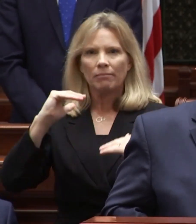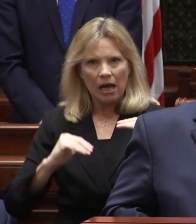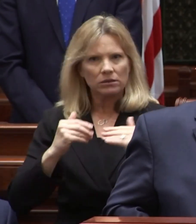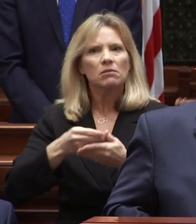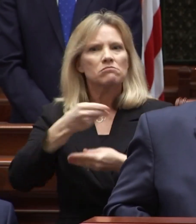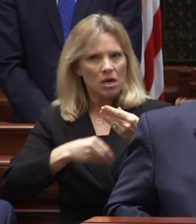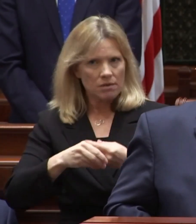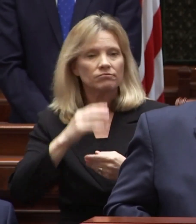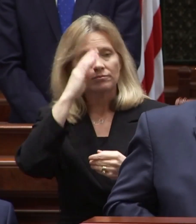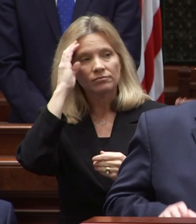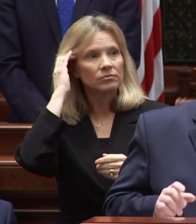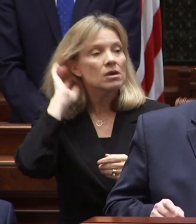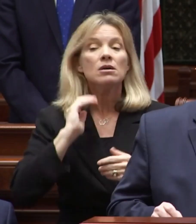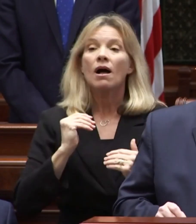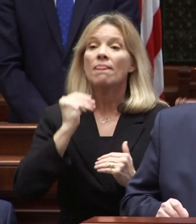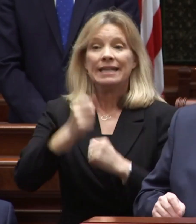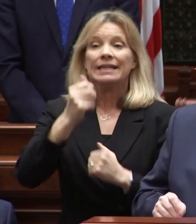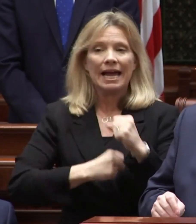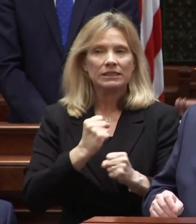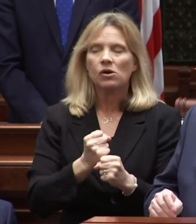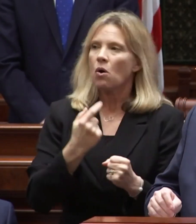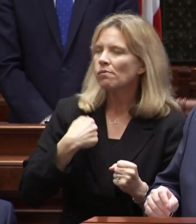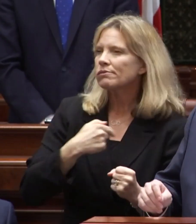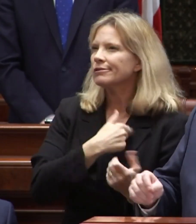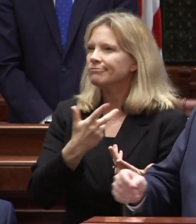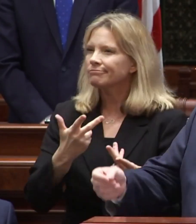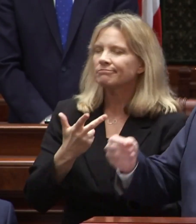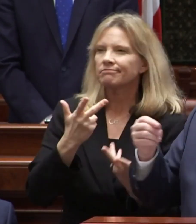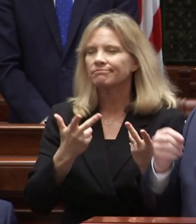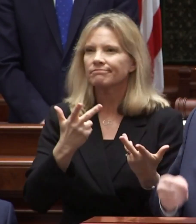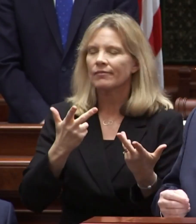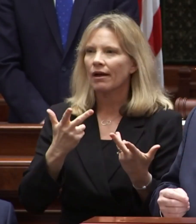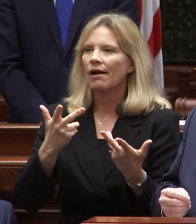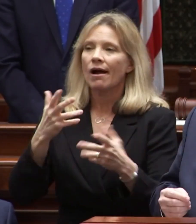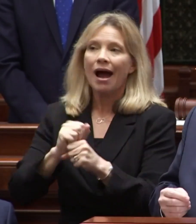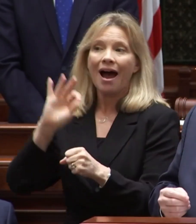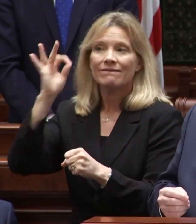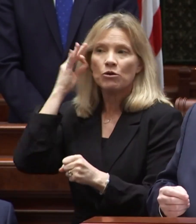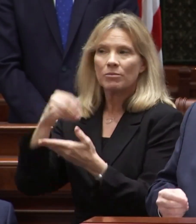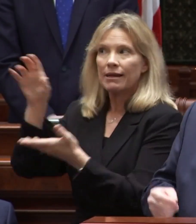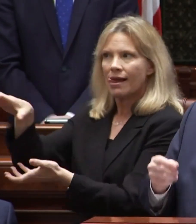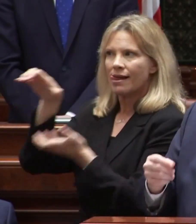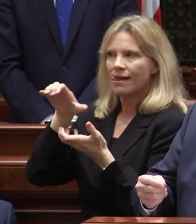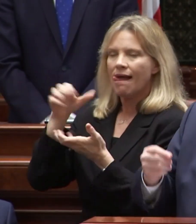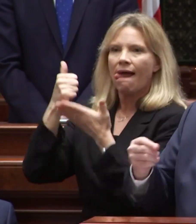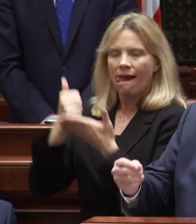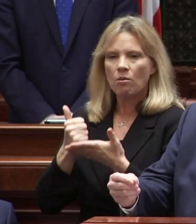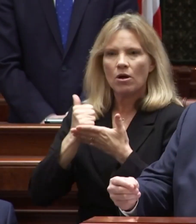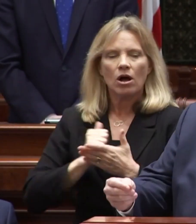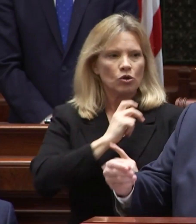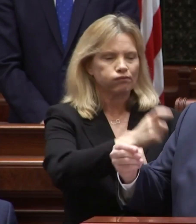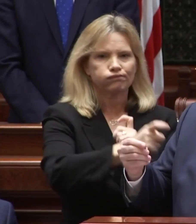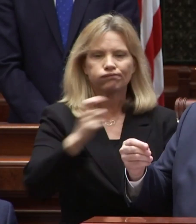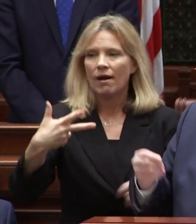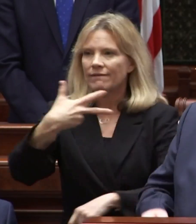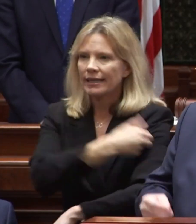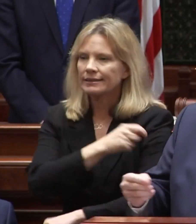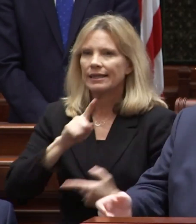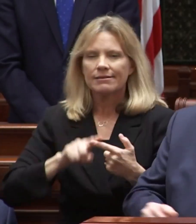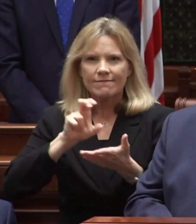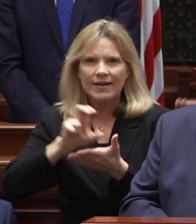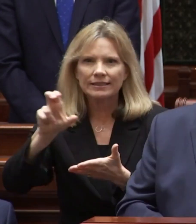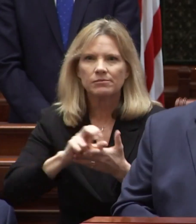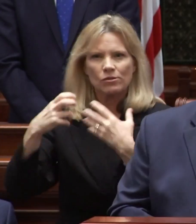the budget the next year we received federal relief and we distributed vaccines and